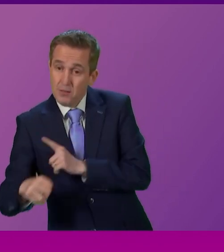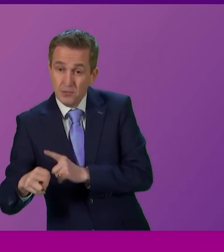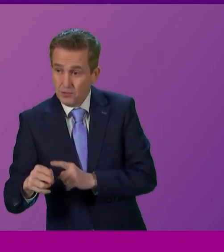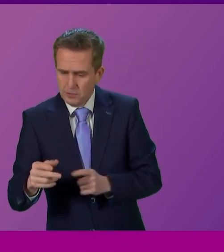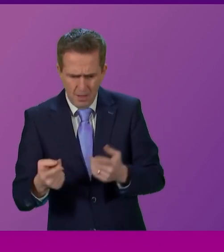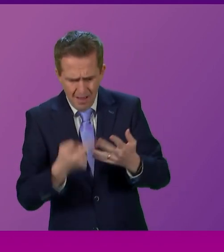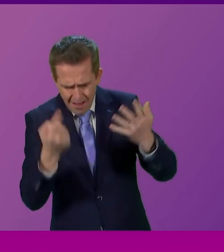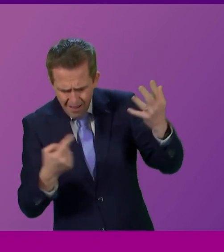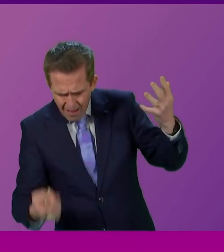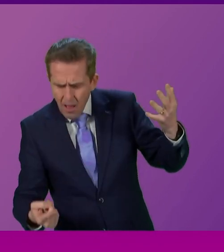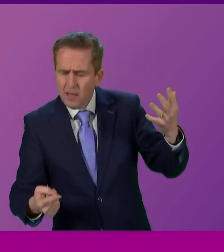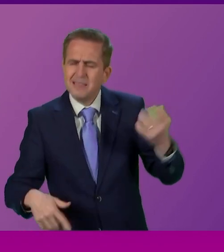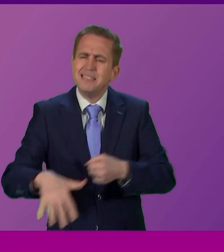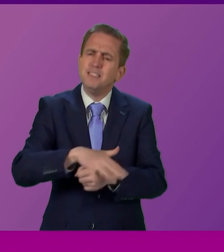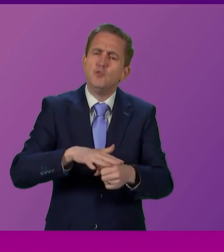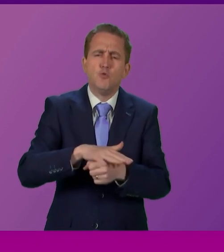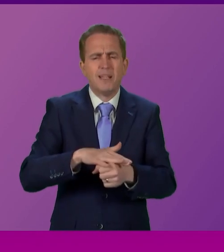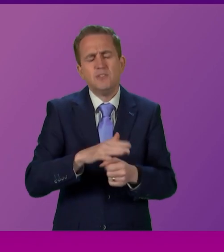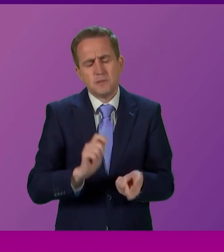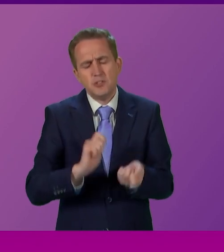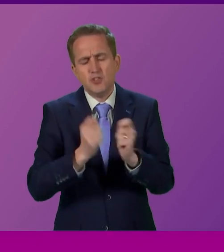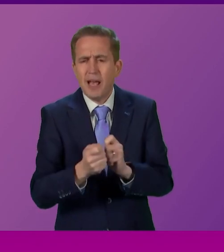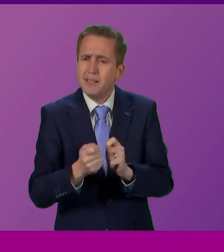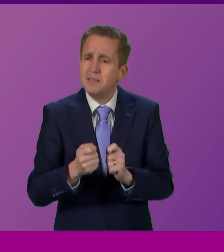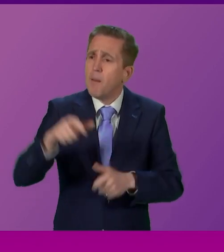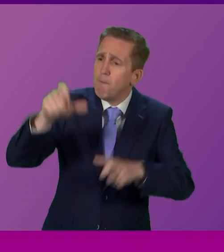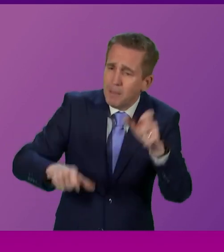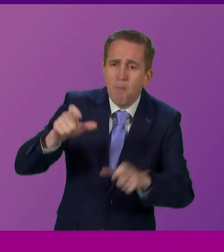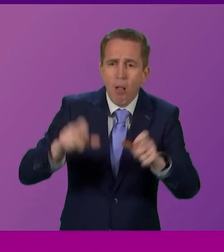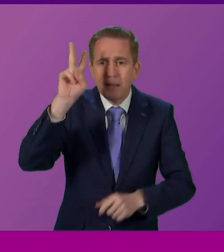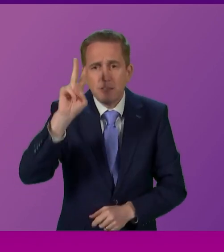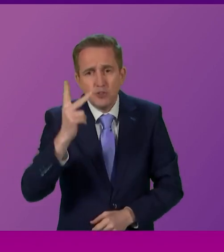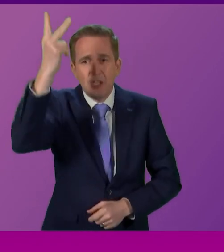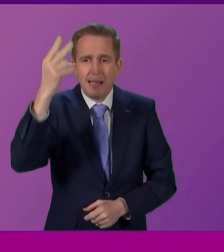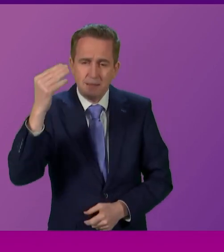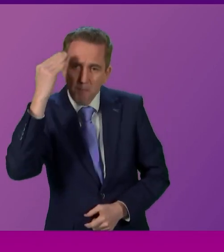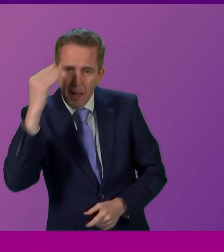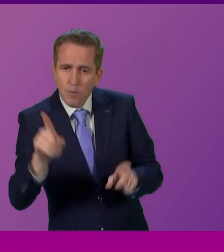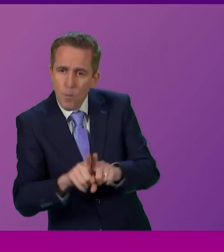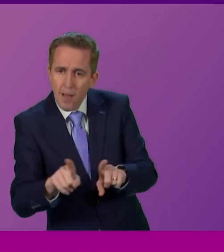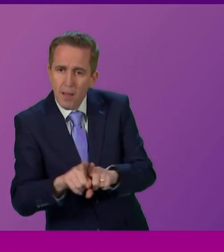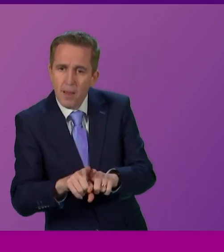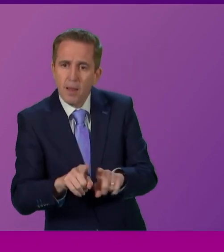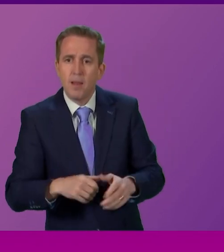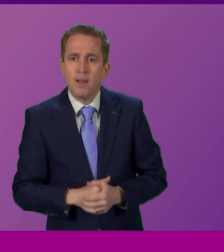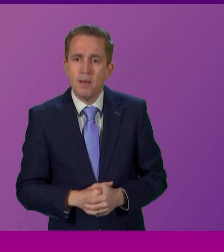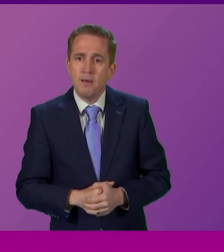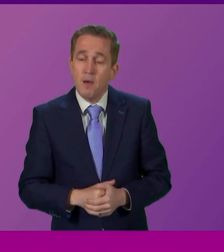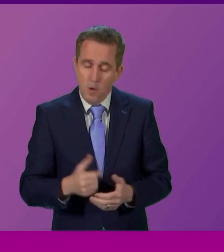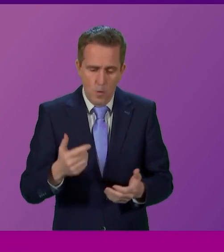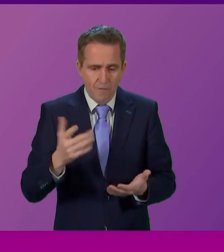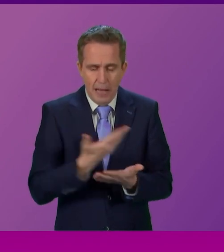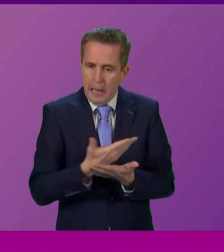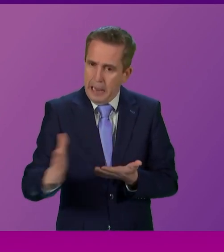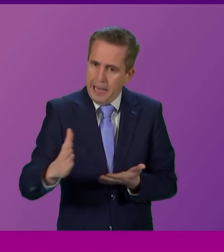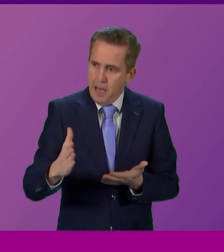situation has changed and people have a right to change their minds as well. That we are here with yet another clear electoral mandate